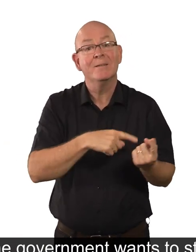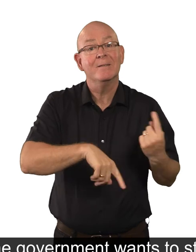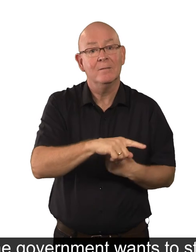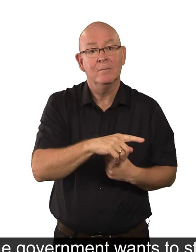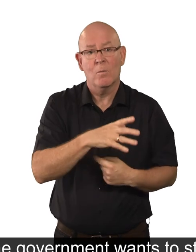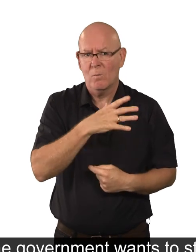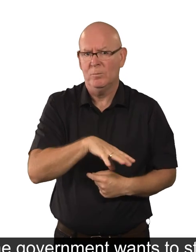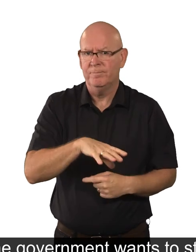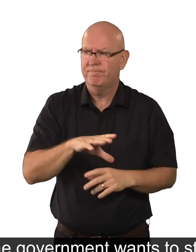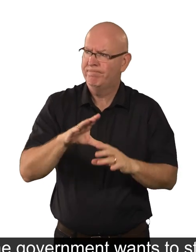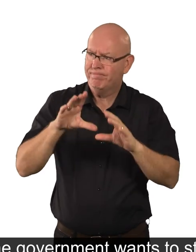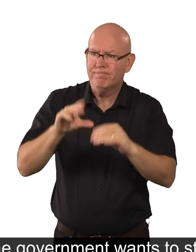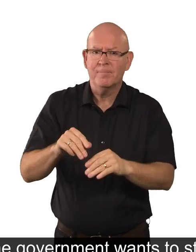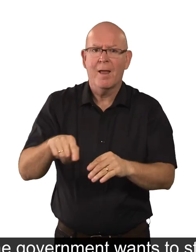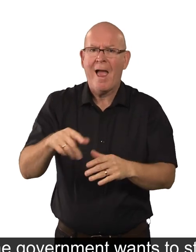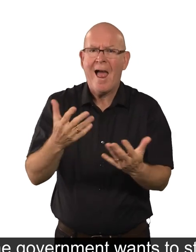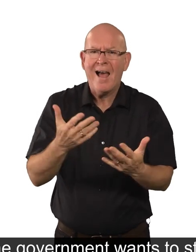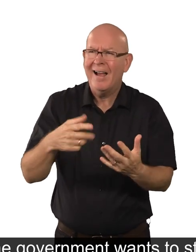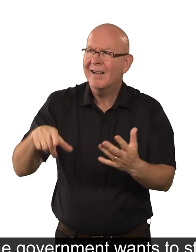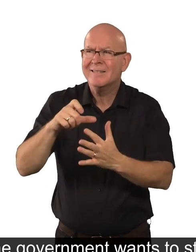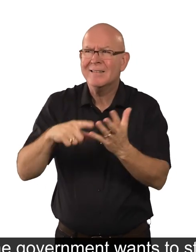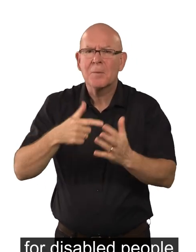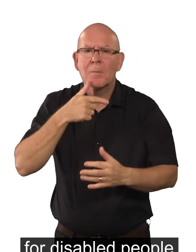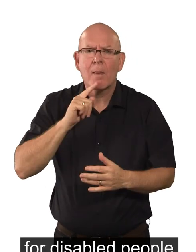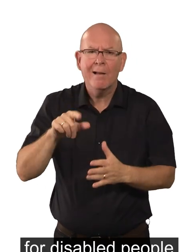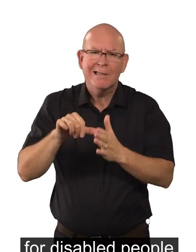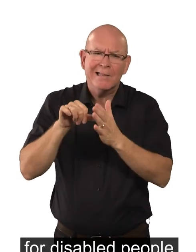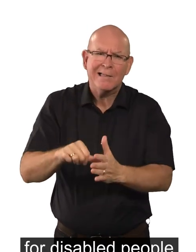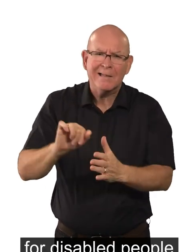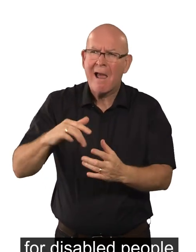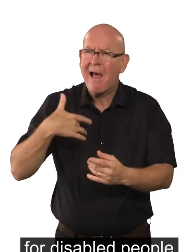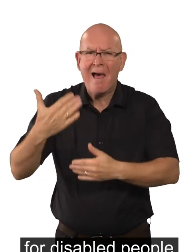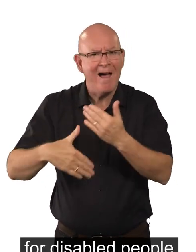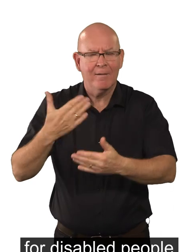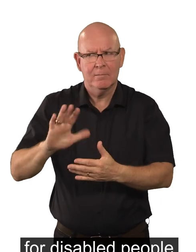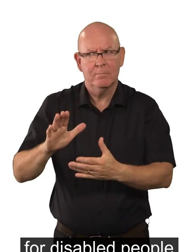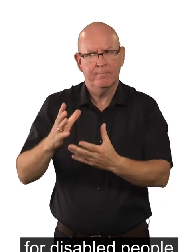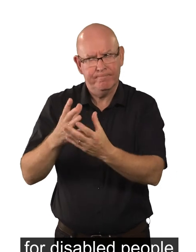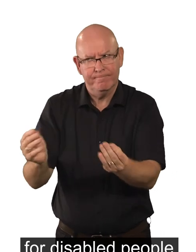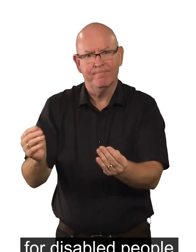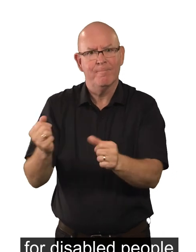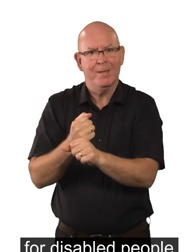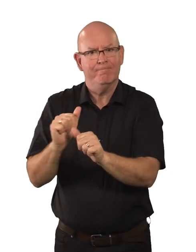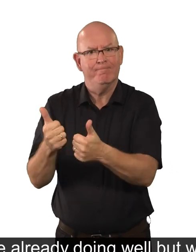The Government wants to stop the things that make it harder for disabled people in their day-to-day lives.